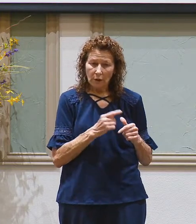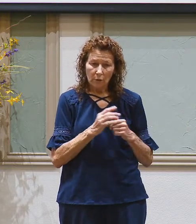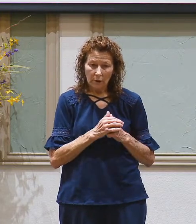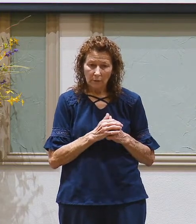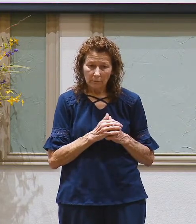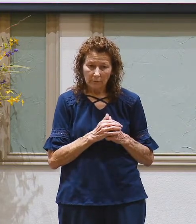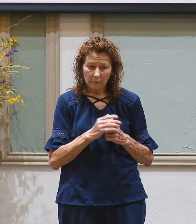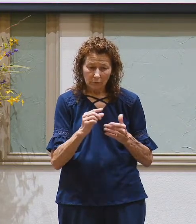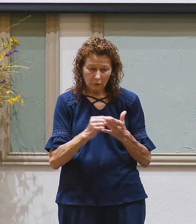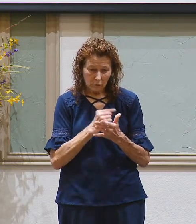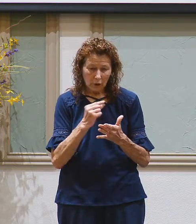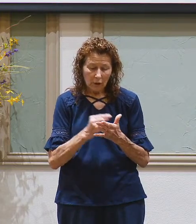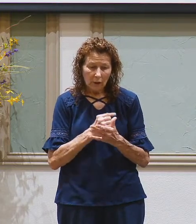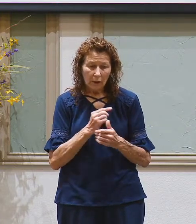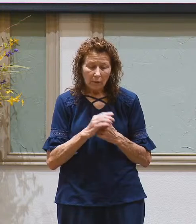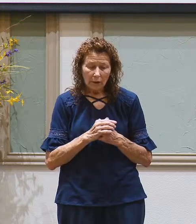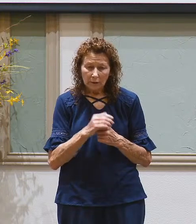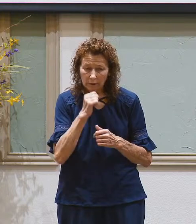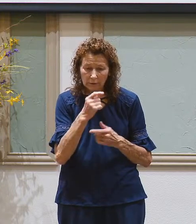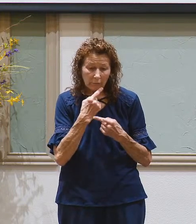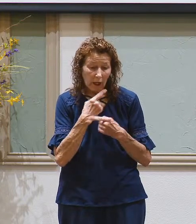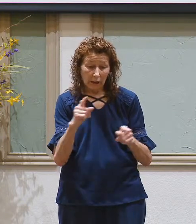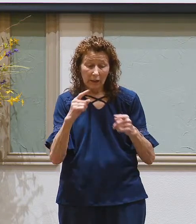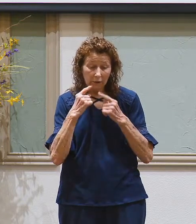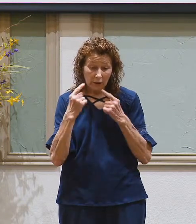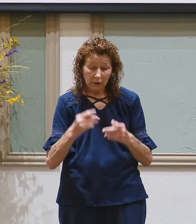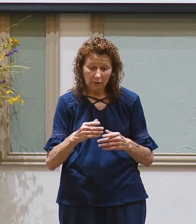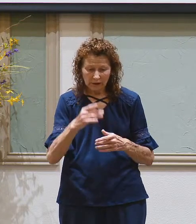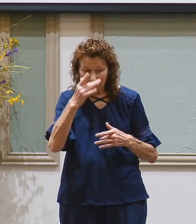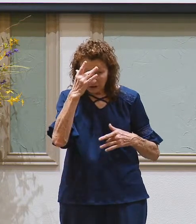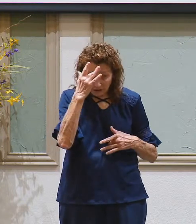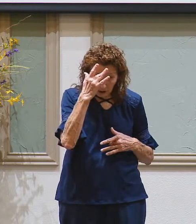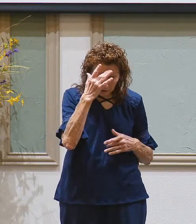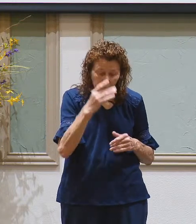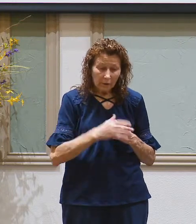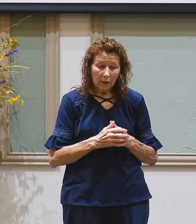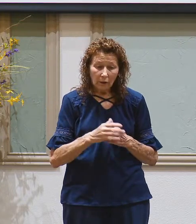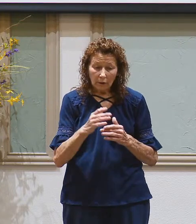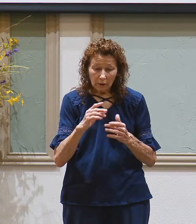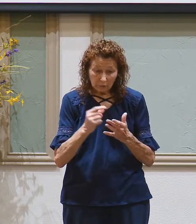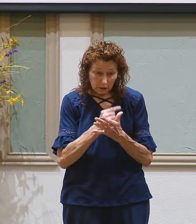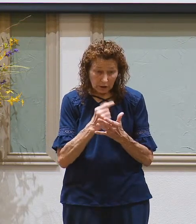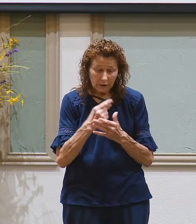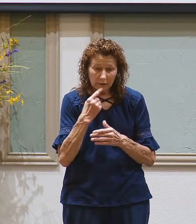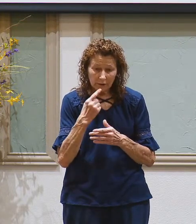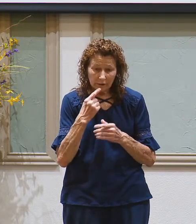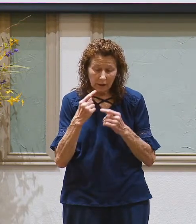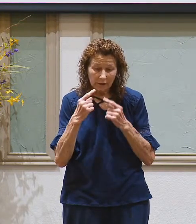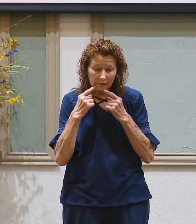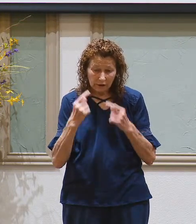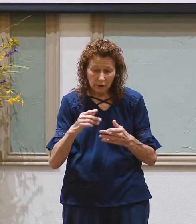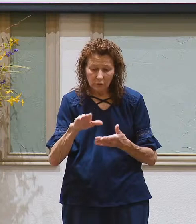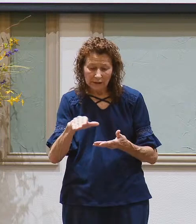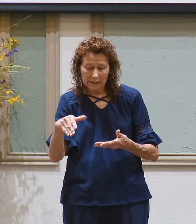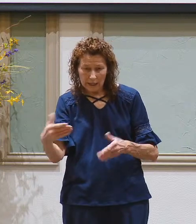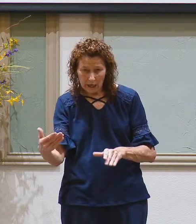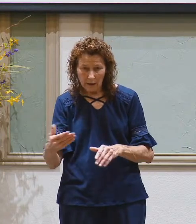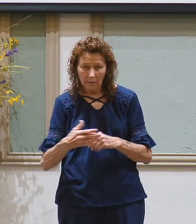Scripture does not declare sinners to be sick. Scripture pronounces sinners dead